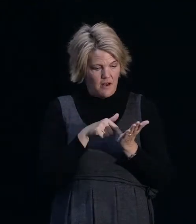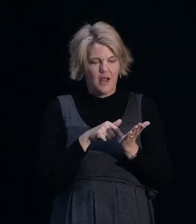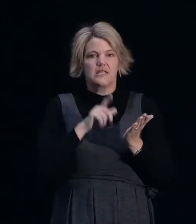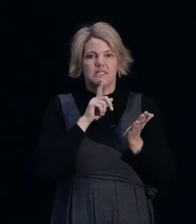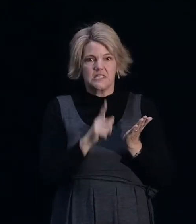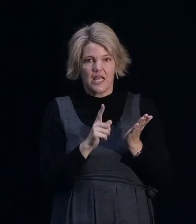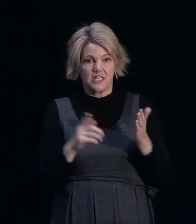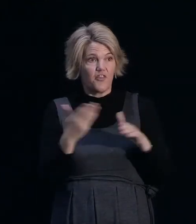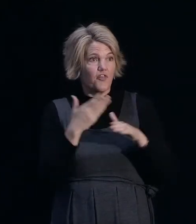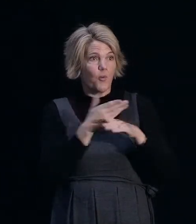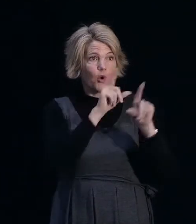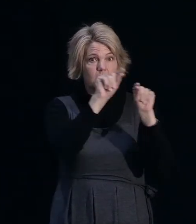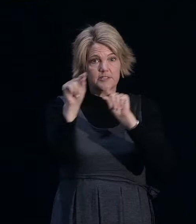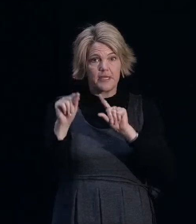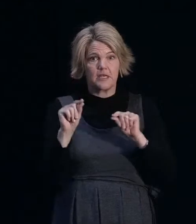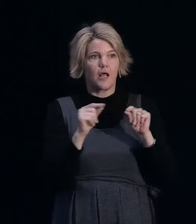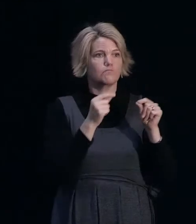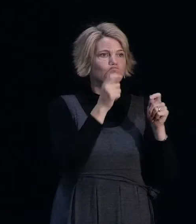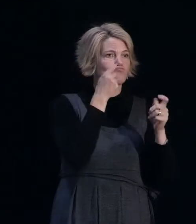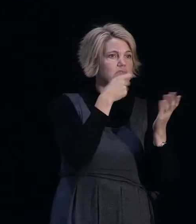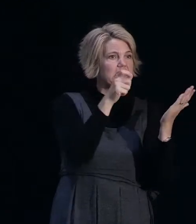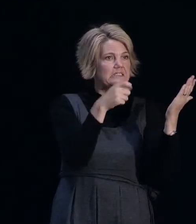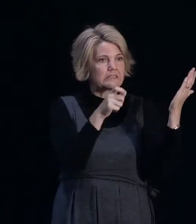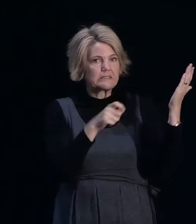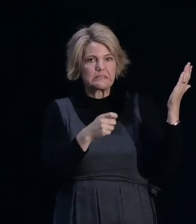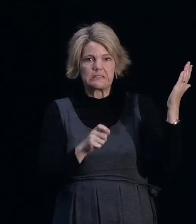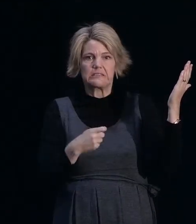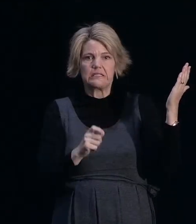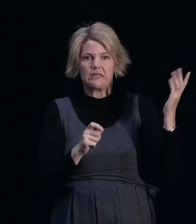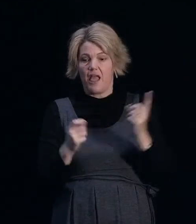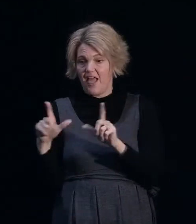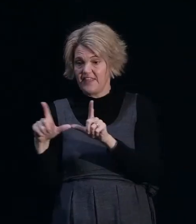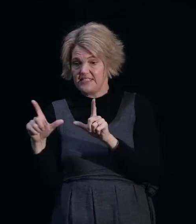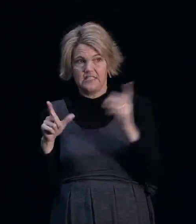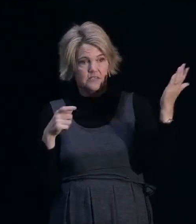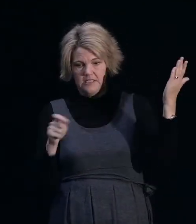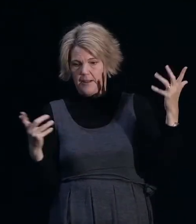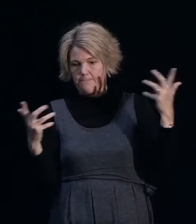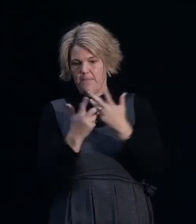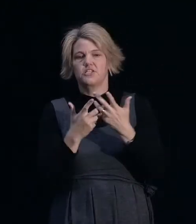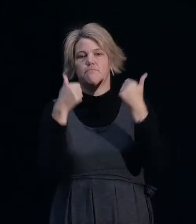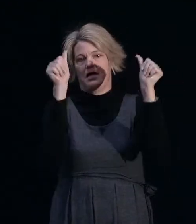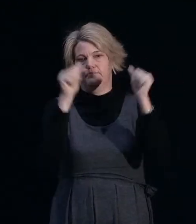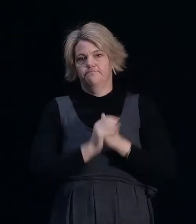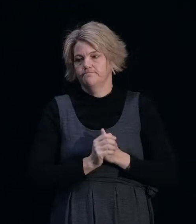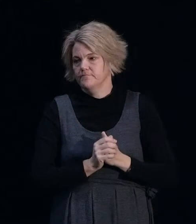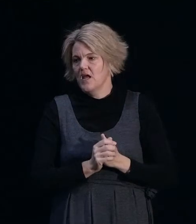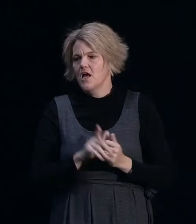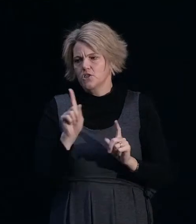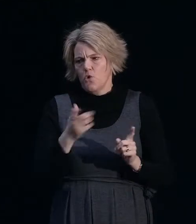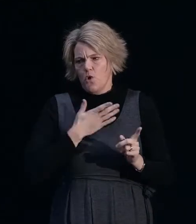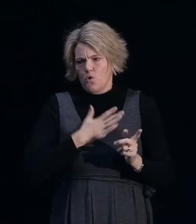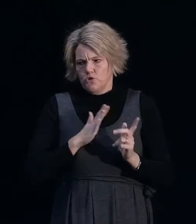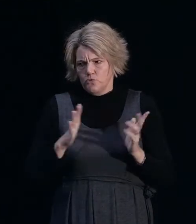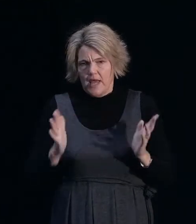that the work's been carried out properly, and that it complies with the approved consent that's been issued by the council. So we want to really encourage people and